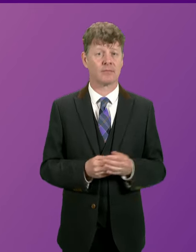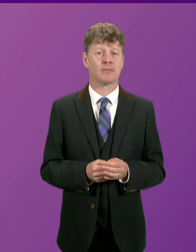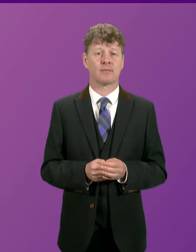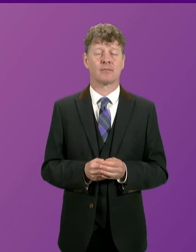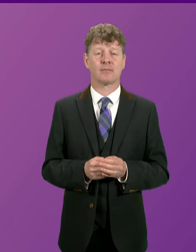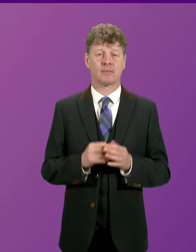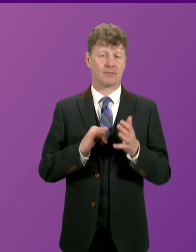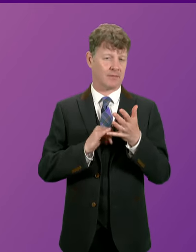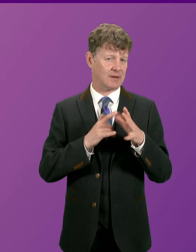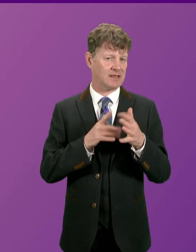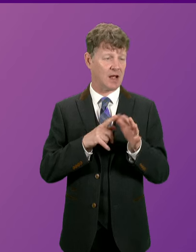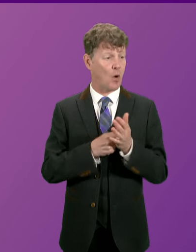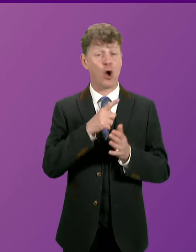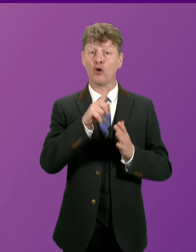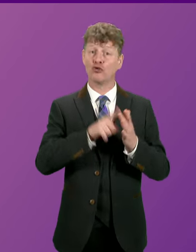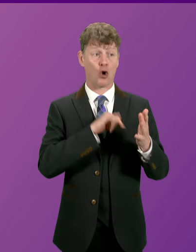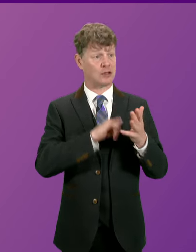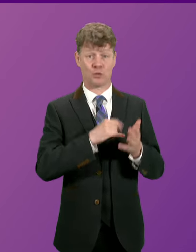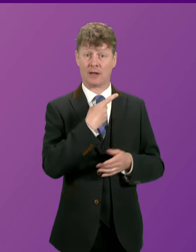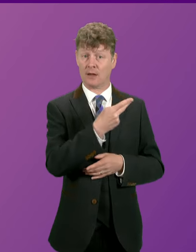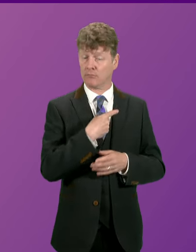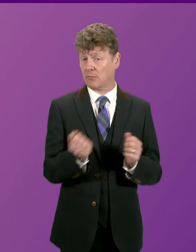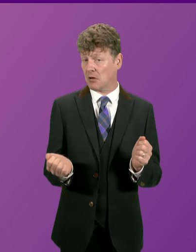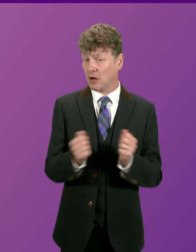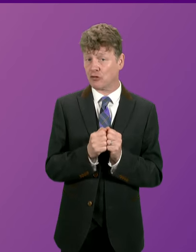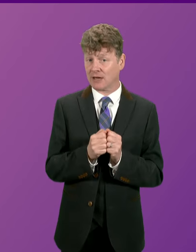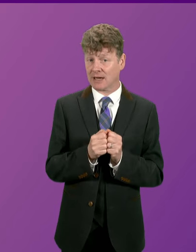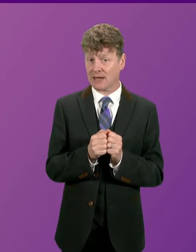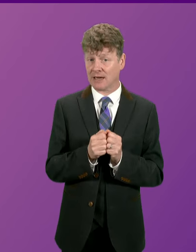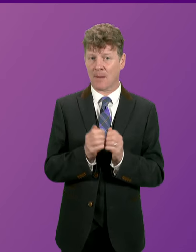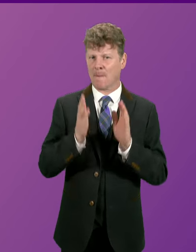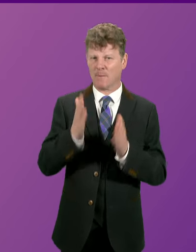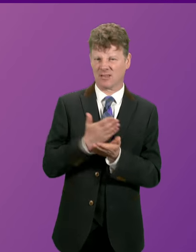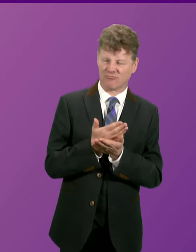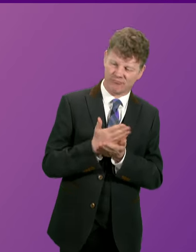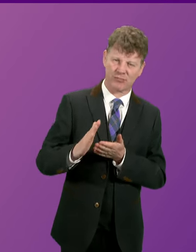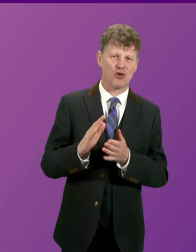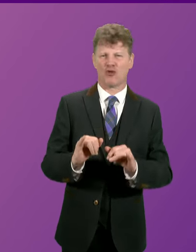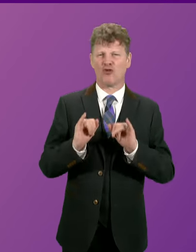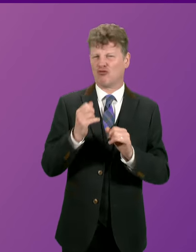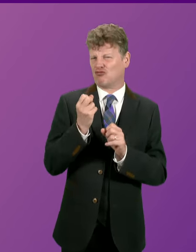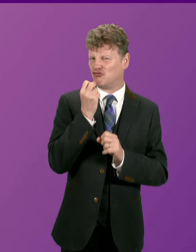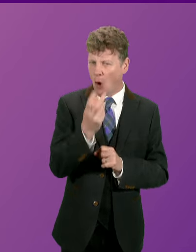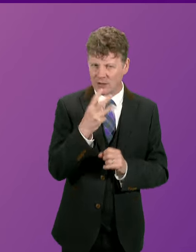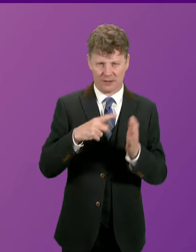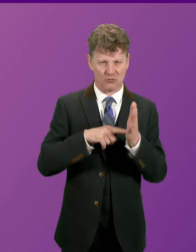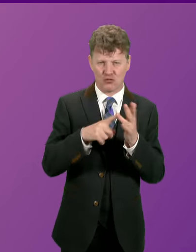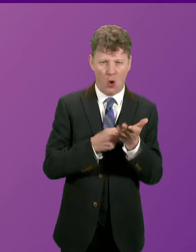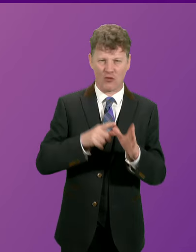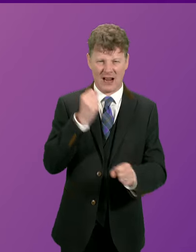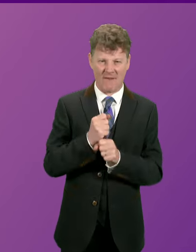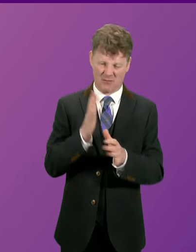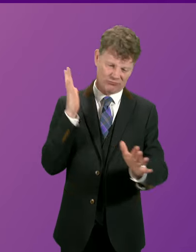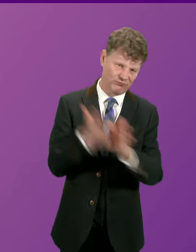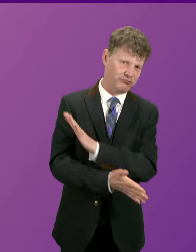Where John Swinney and I will not disagree is the fact that we need to get rid of a rotten Tory government that has destroyed the UK over the last 14 years.